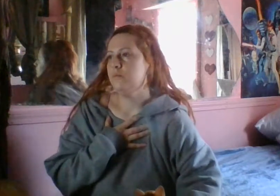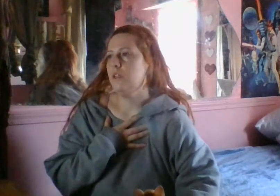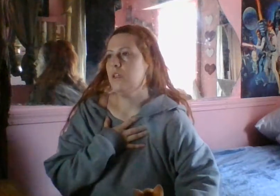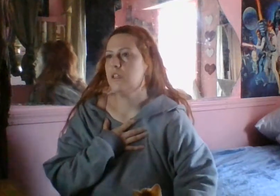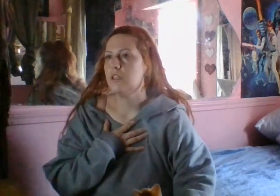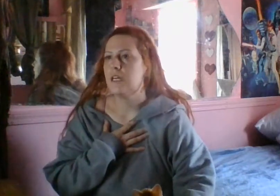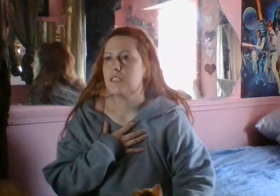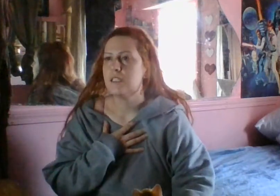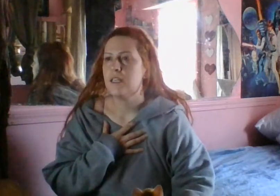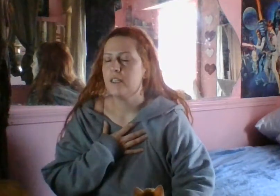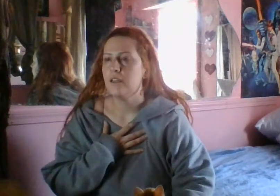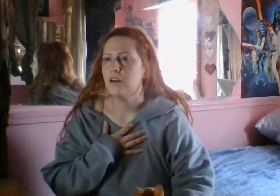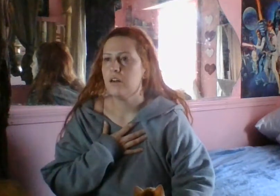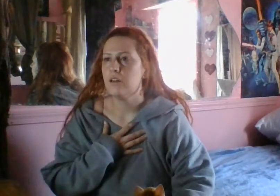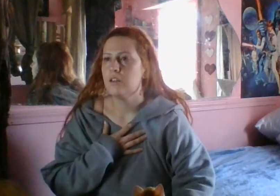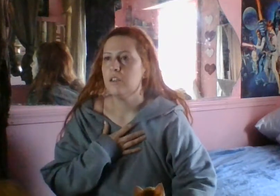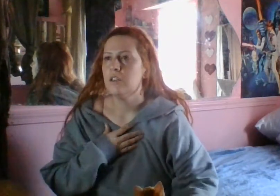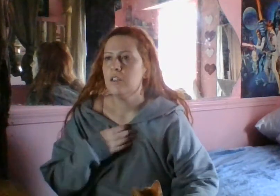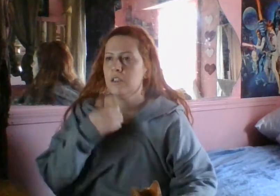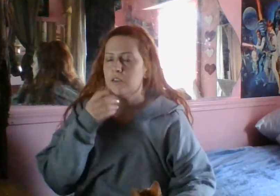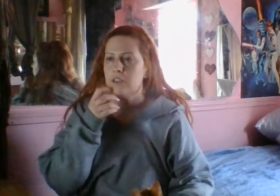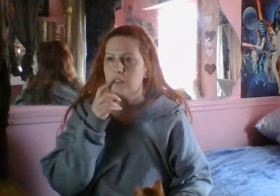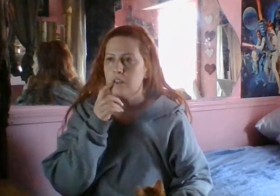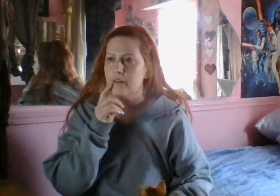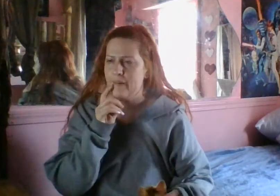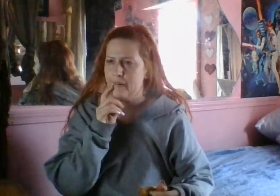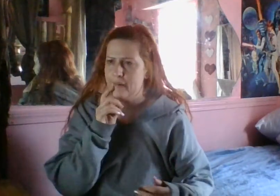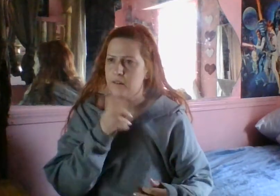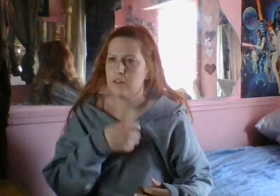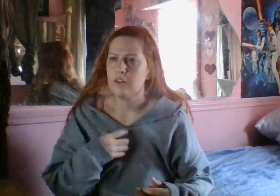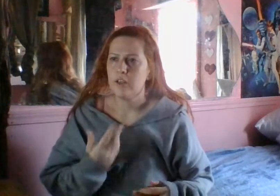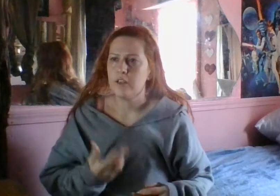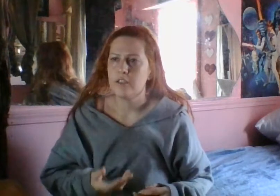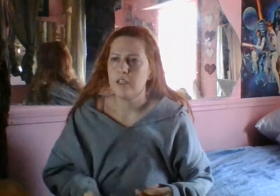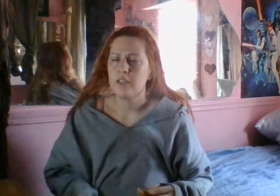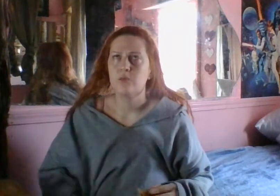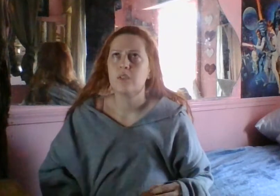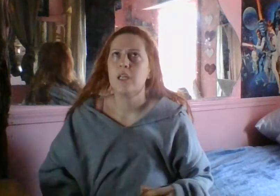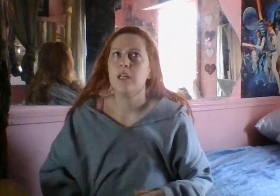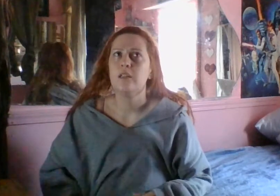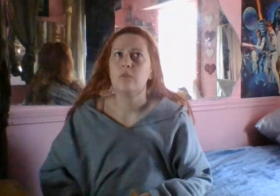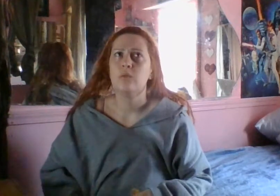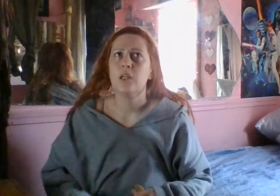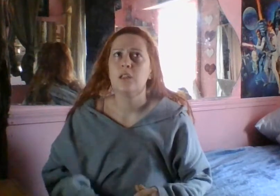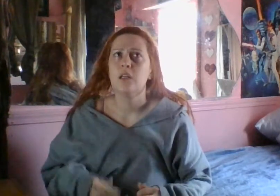Last night, the United States was hit with